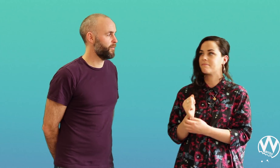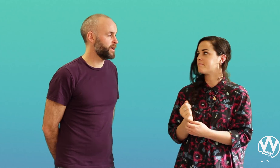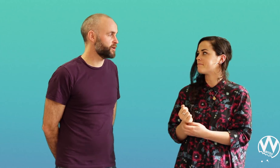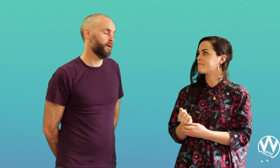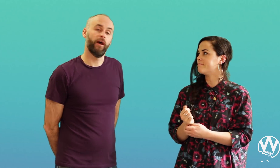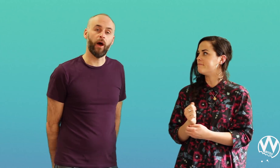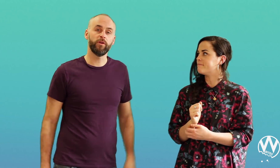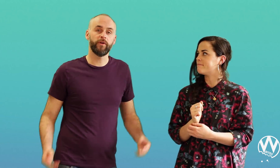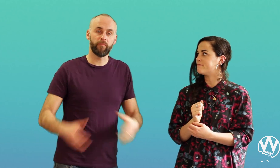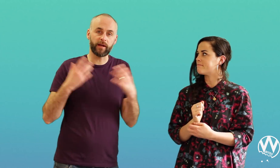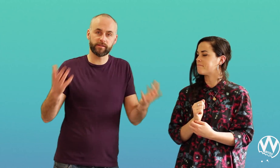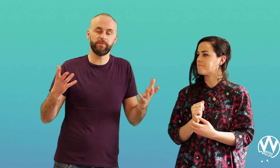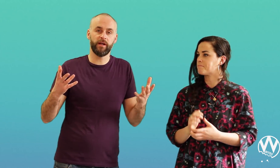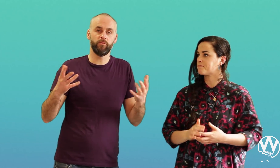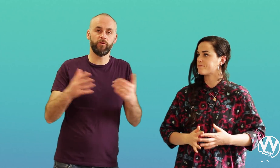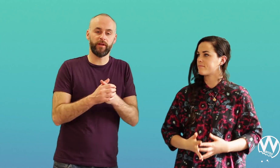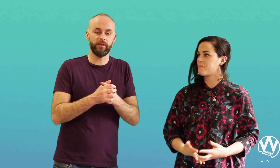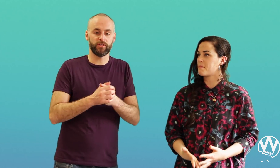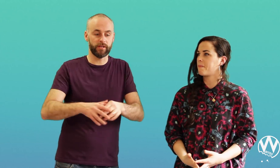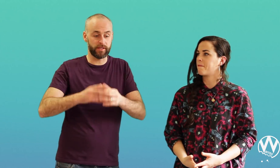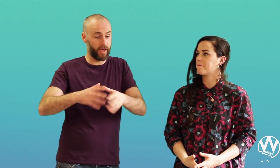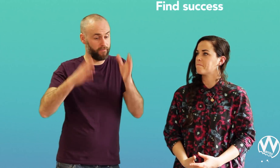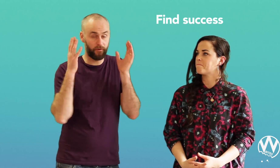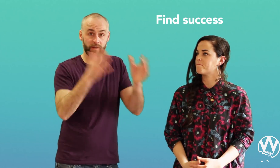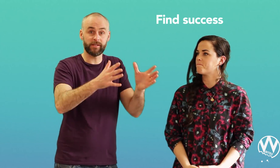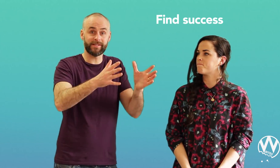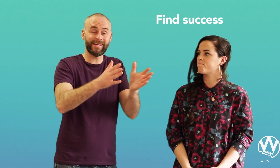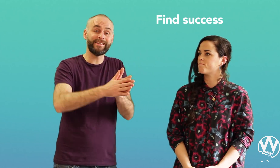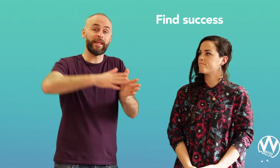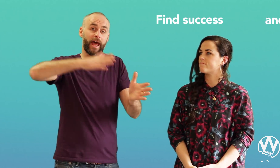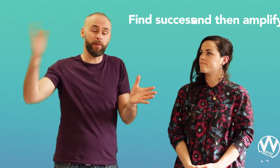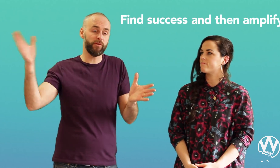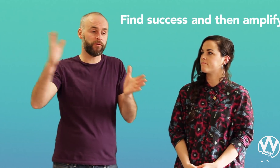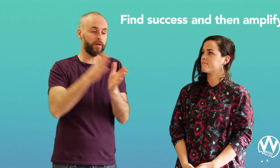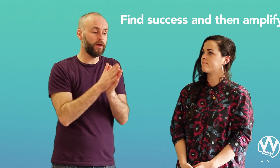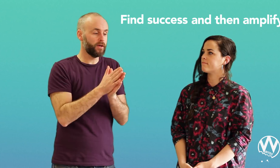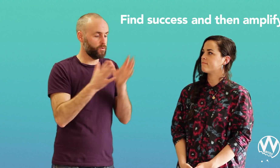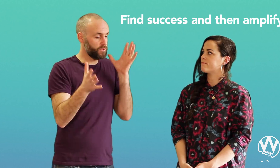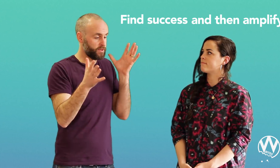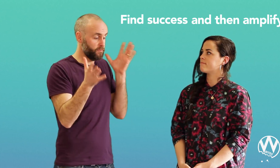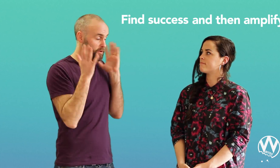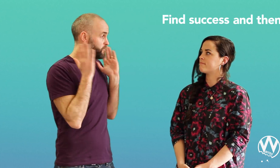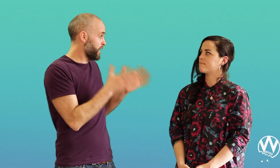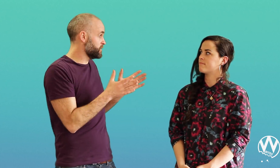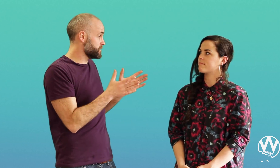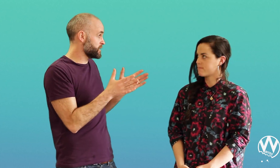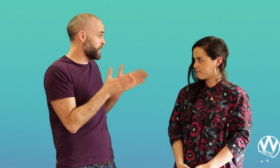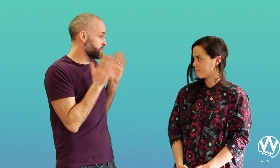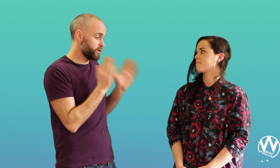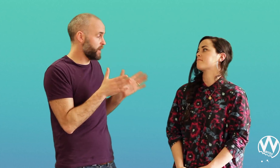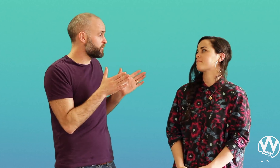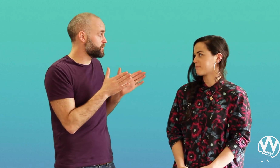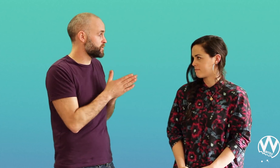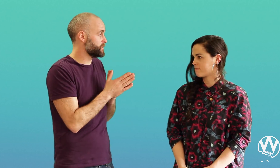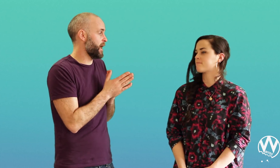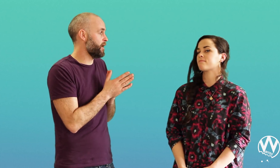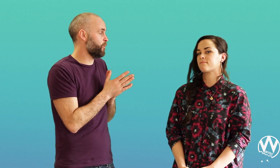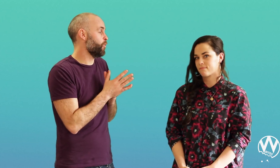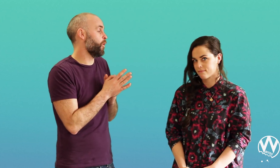Magic. And one of our maxims here in Wolfgang Digital is find success and then amplify. So once you've found this success and you're getting great results, what